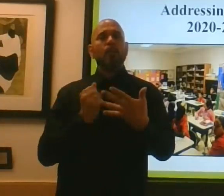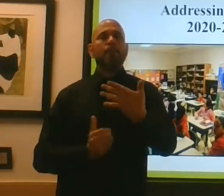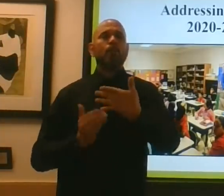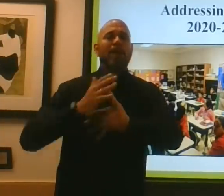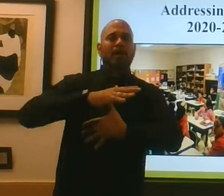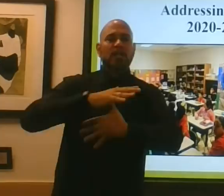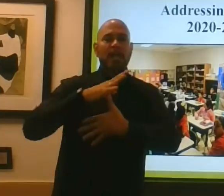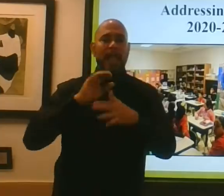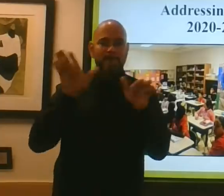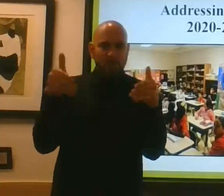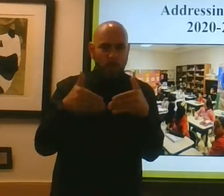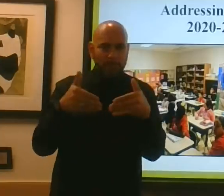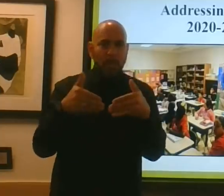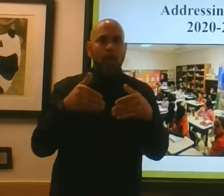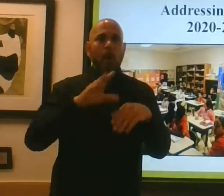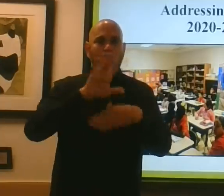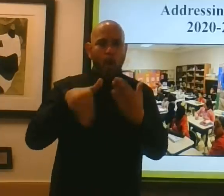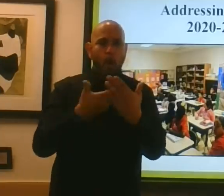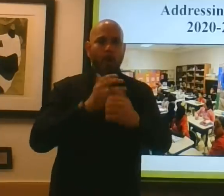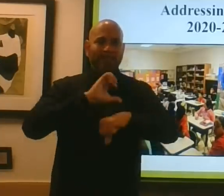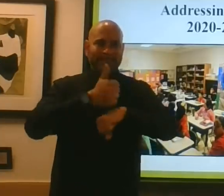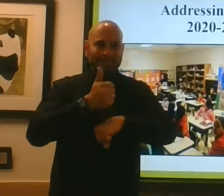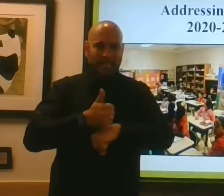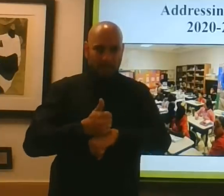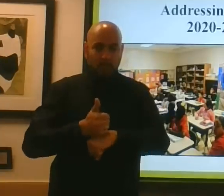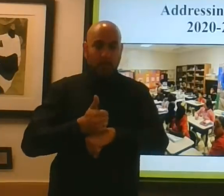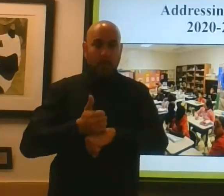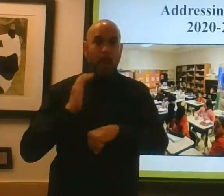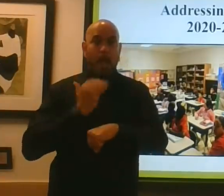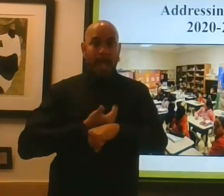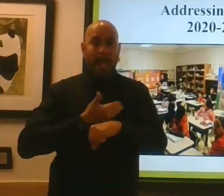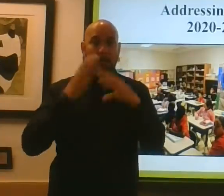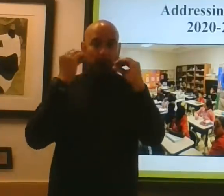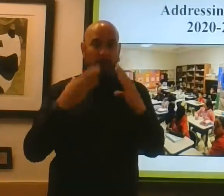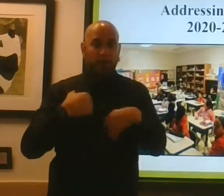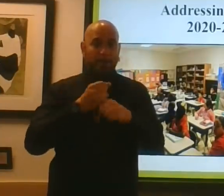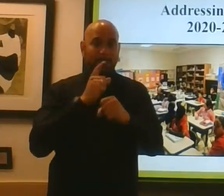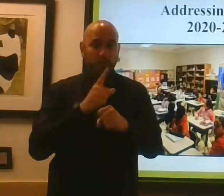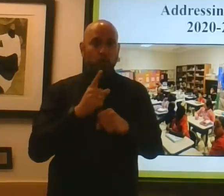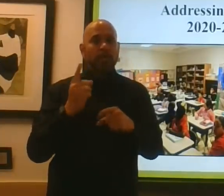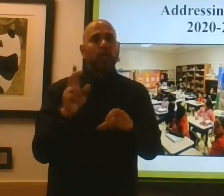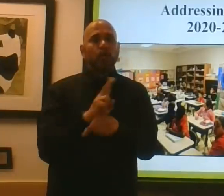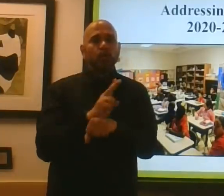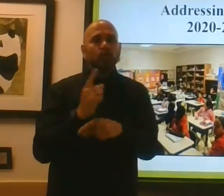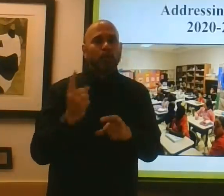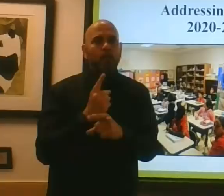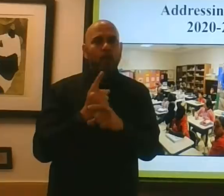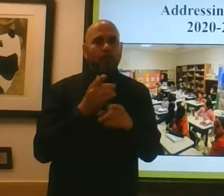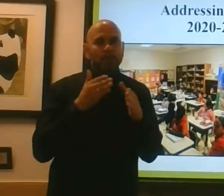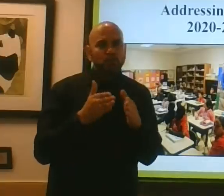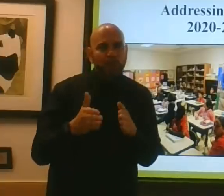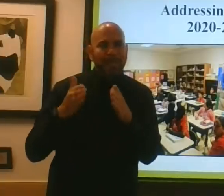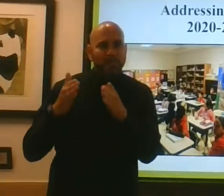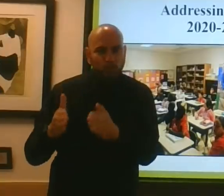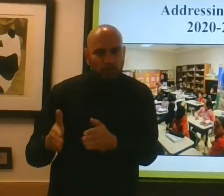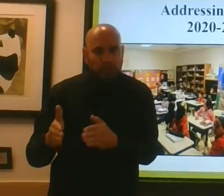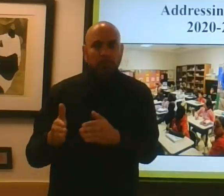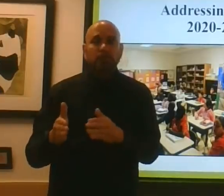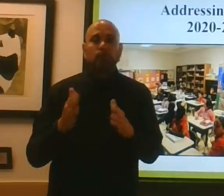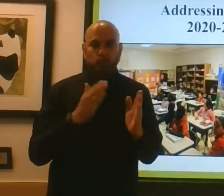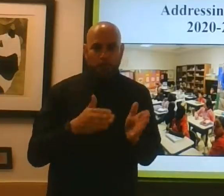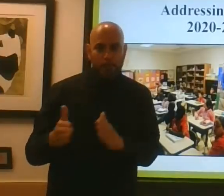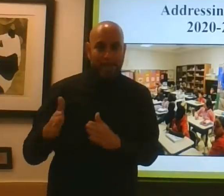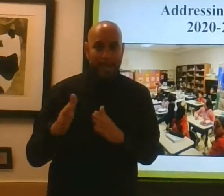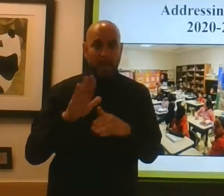in on those standards. Our teachers are working to ensure that they use appropriate strategies to prepare